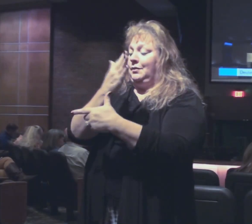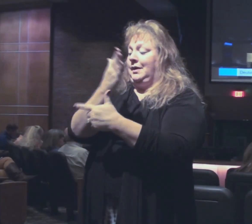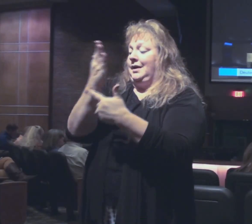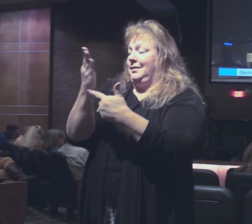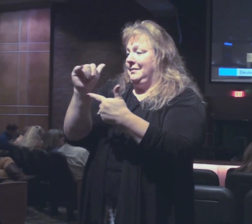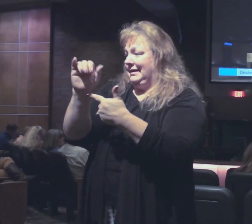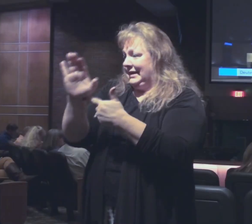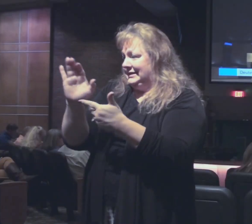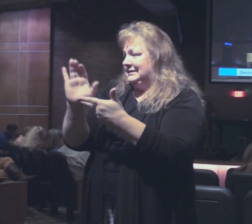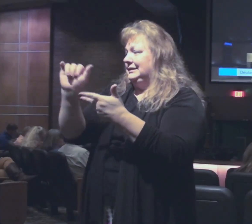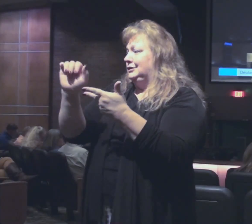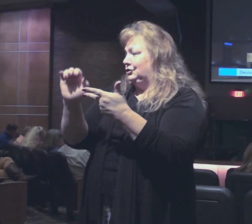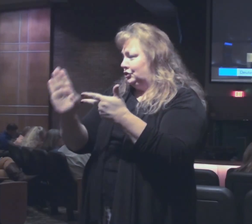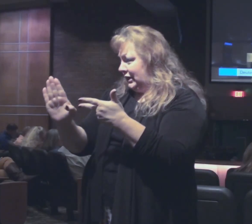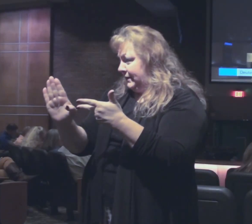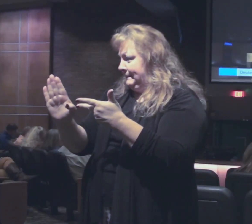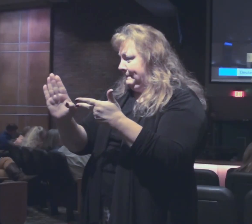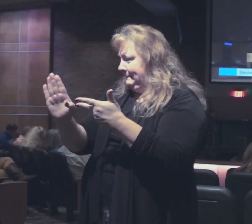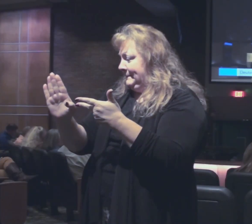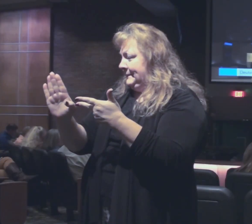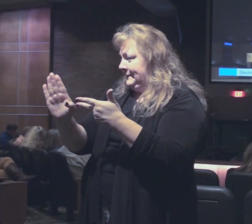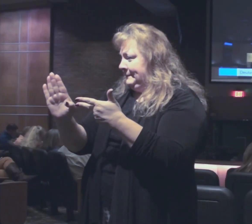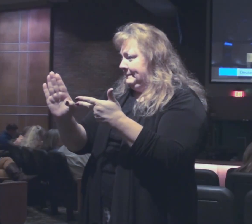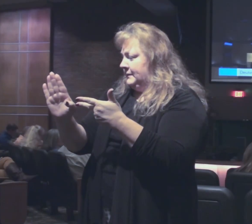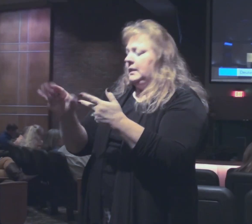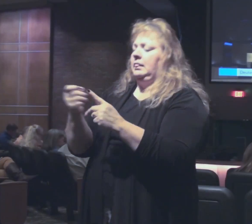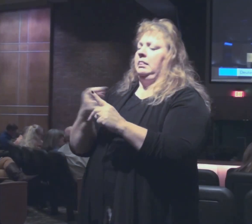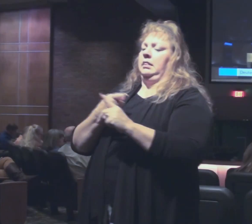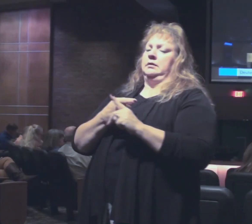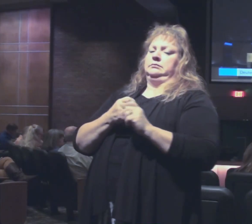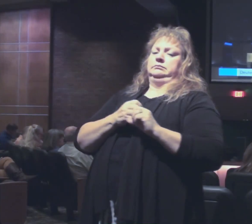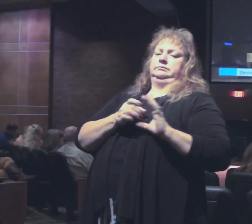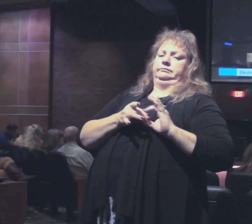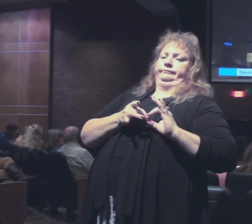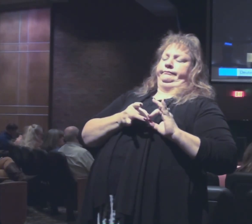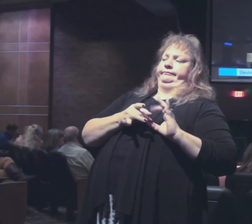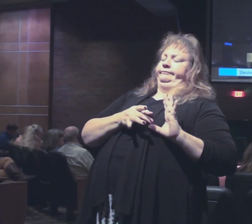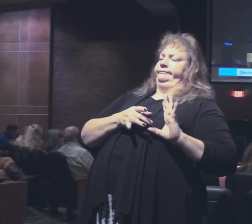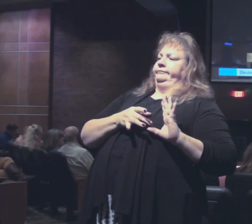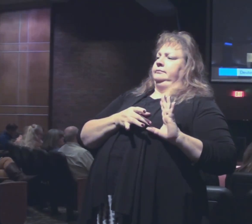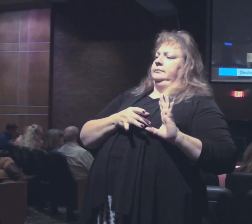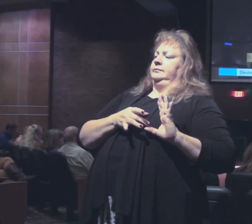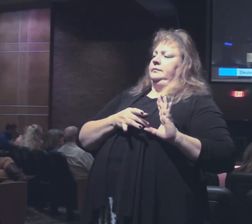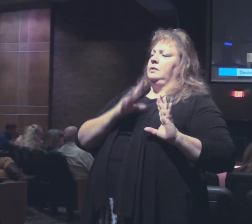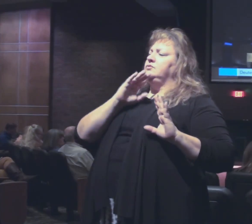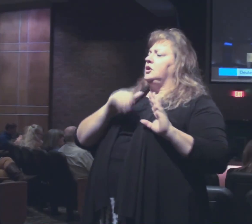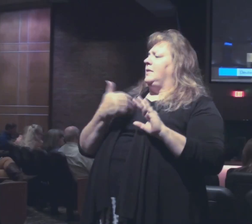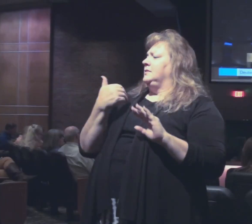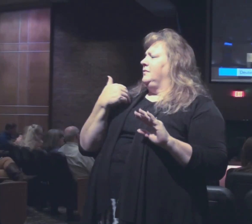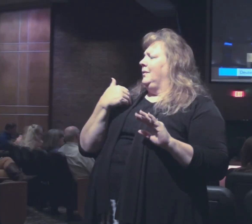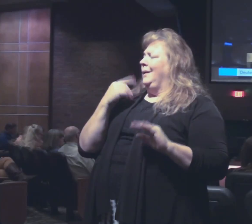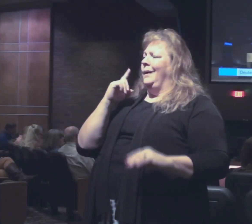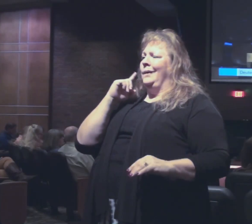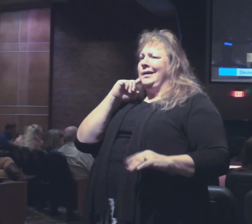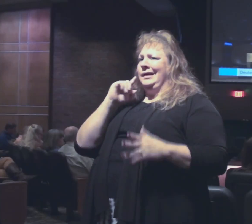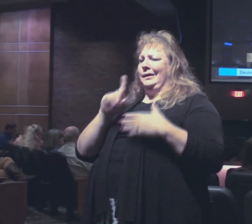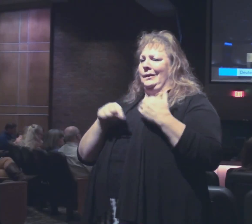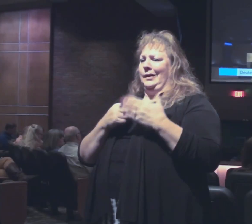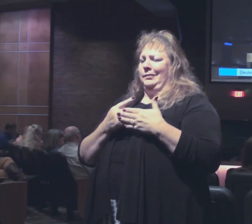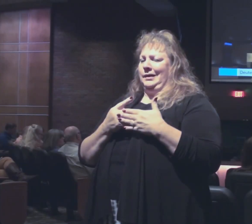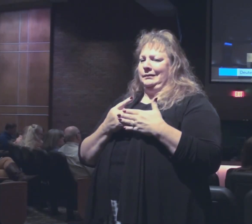Isaac, and Jacob. Just an aside. talked about this on other occasions. We hear about